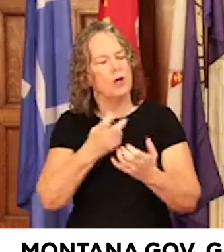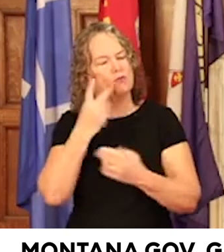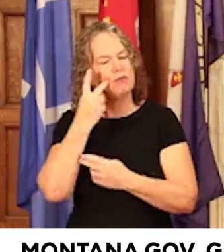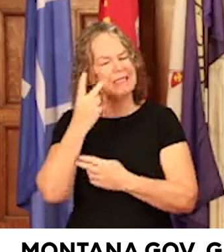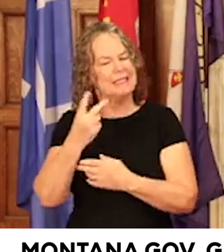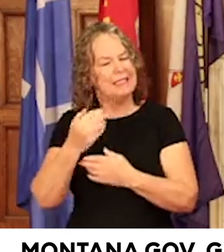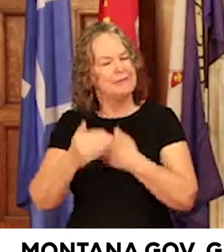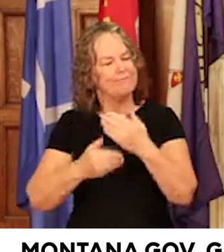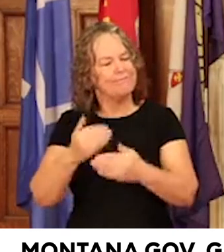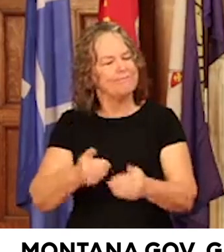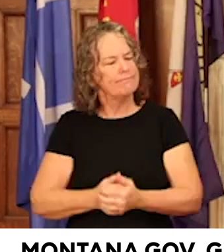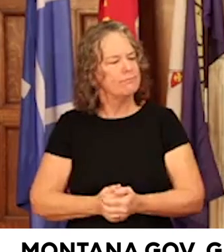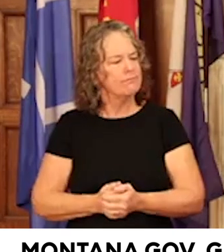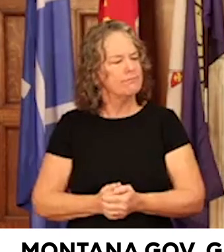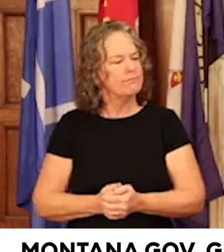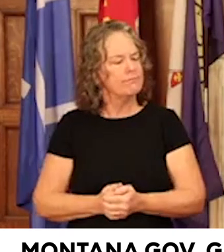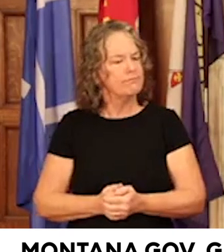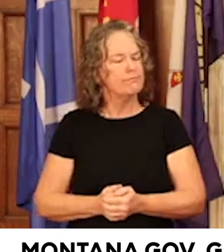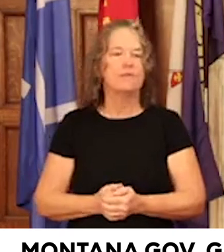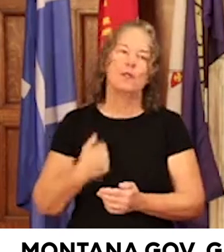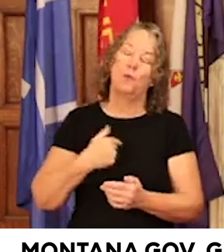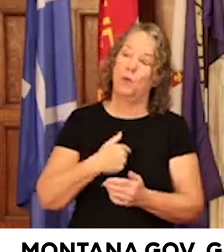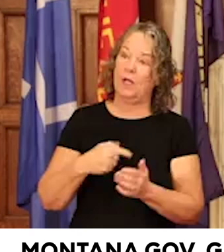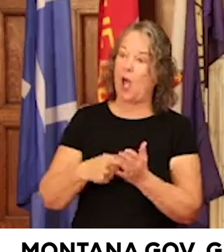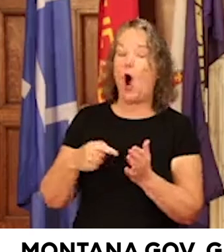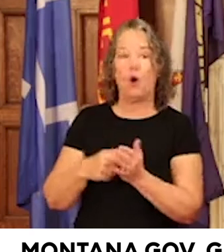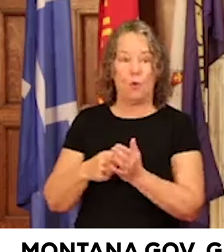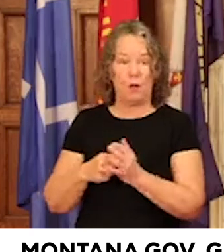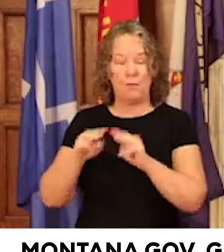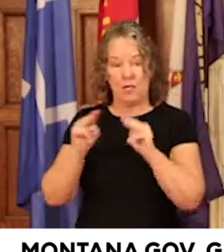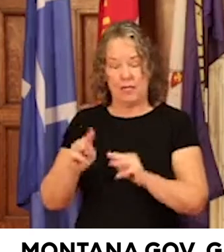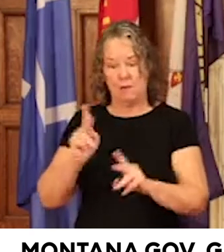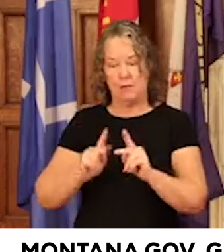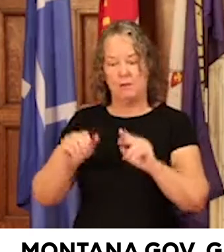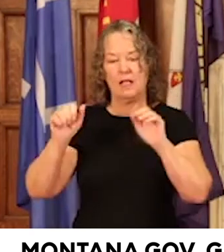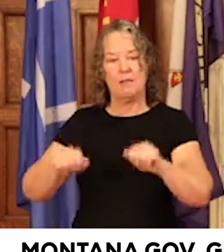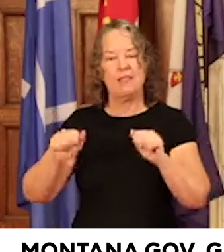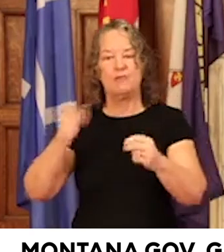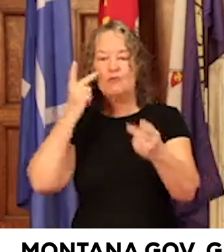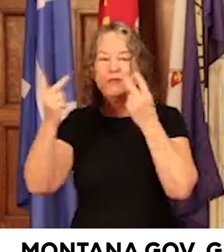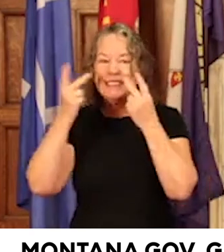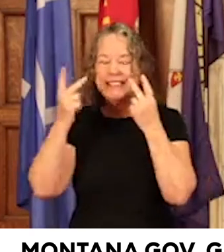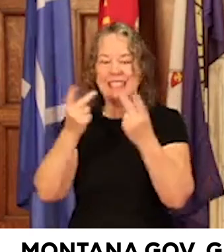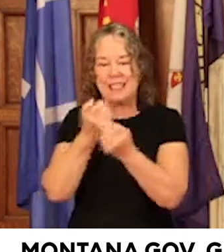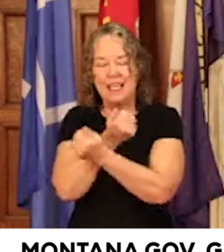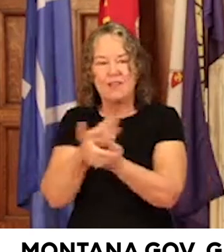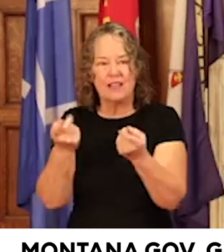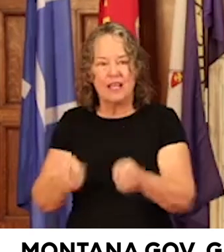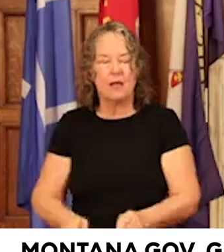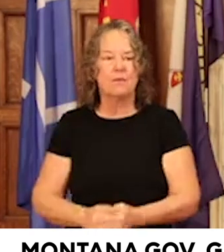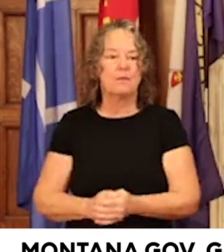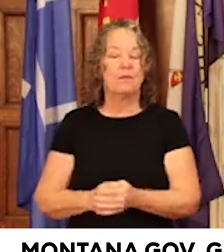transparency piece you're going find? Yeah, well, we owe transparency to the people of Montana. And just, I'm not as familiar with the specific